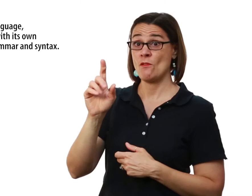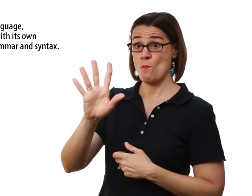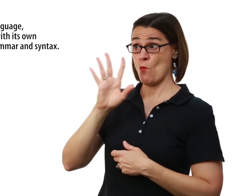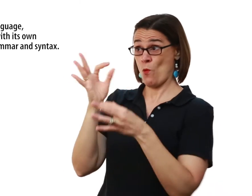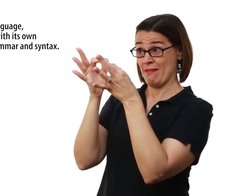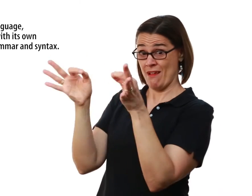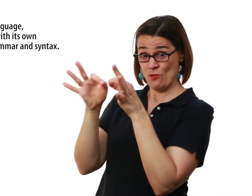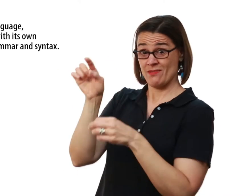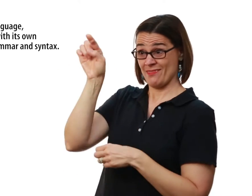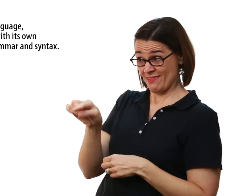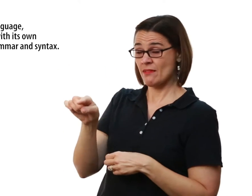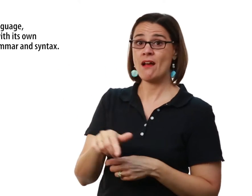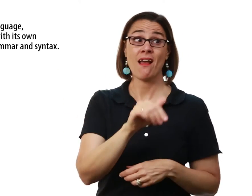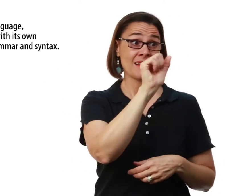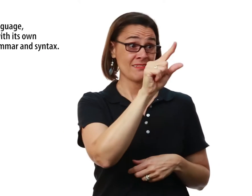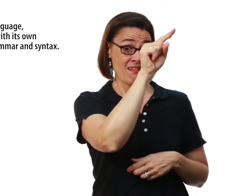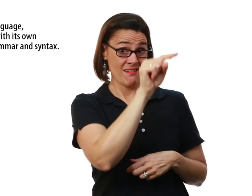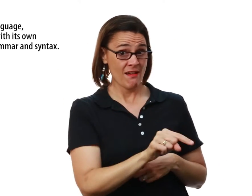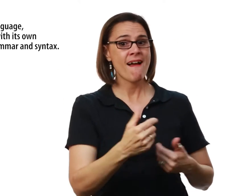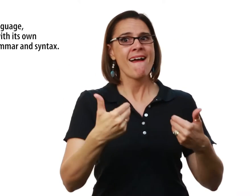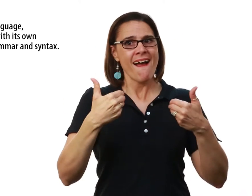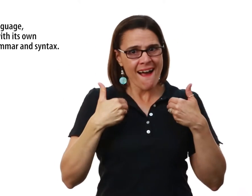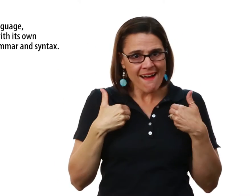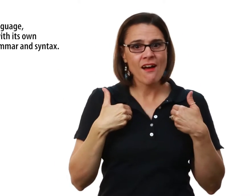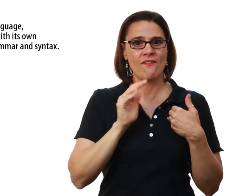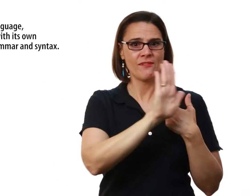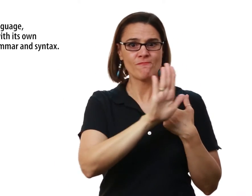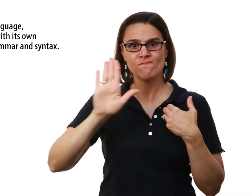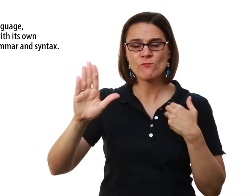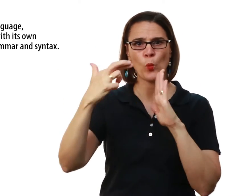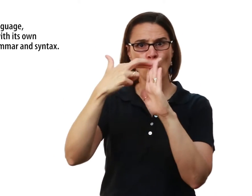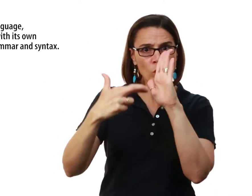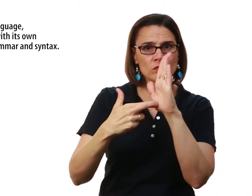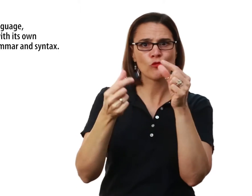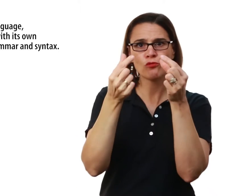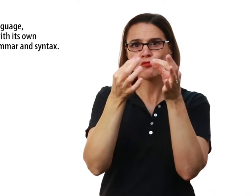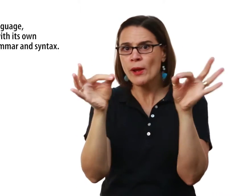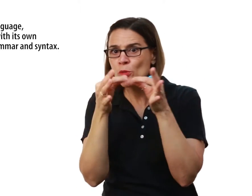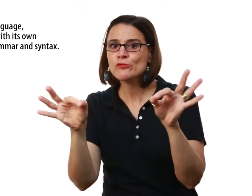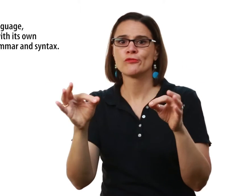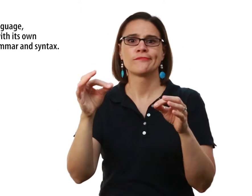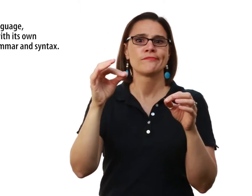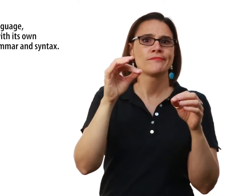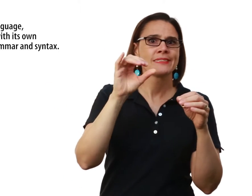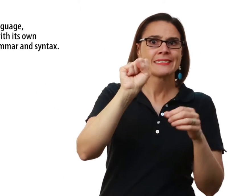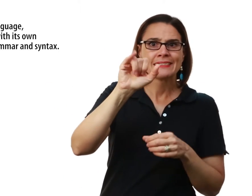Need to understand that these spoken languages and American Sign Language Have their own unique rules, grammar, and